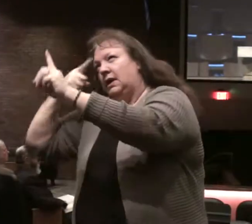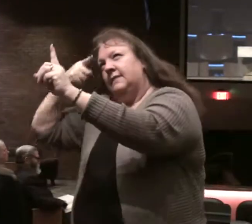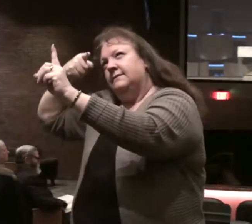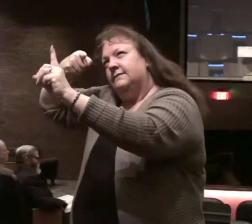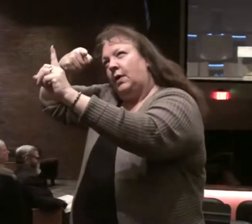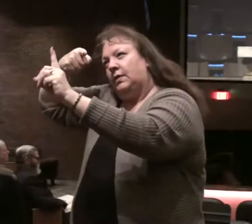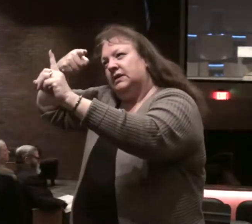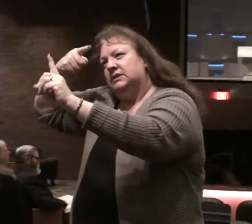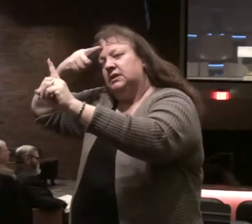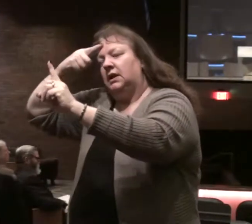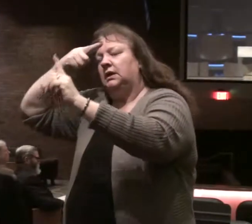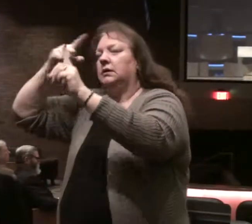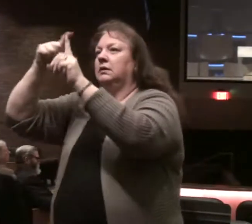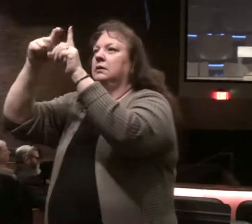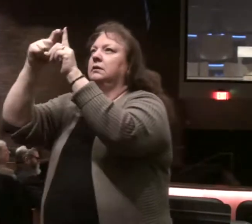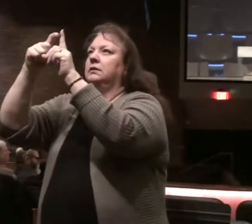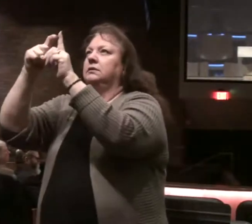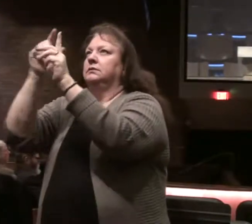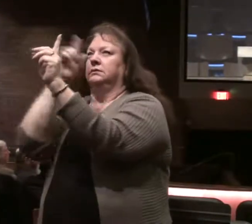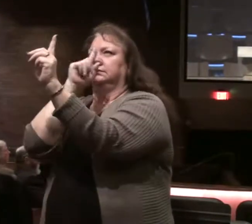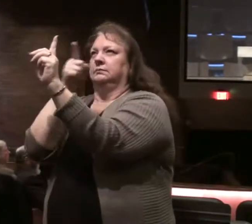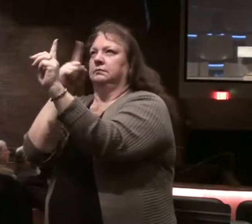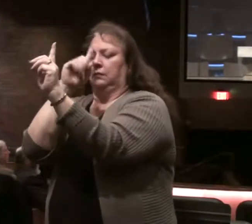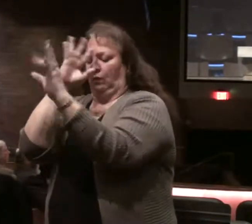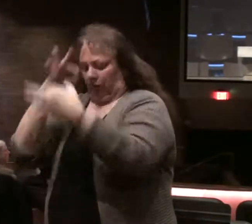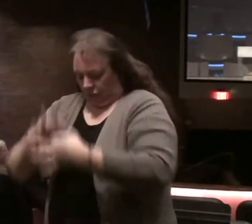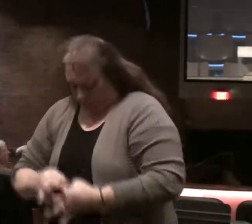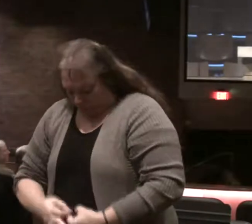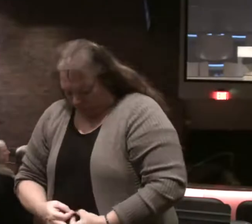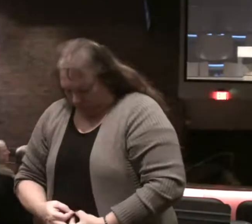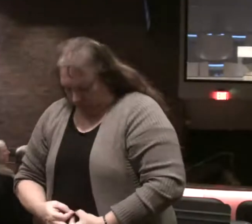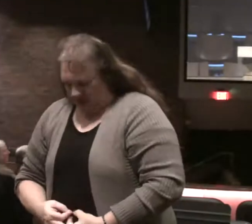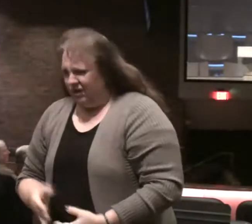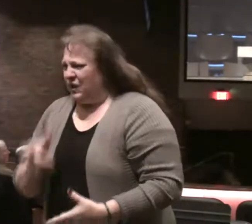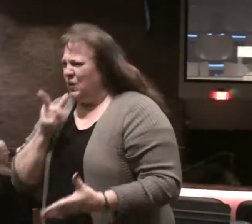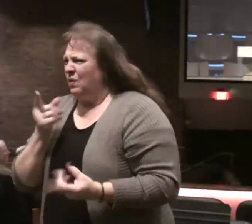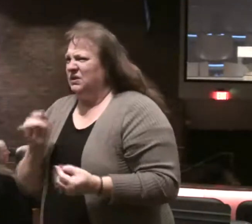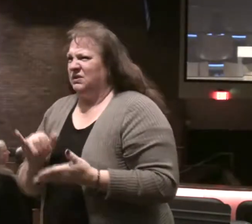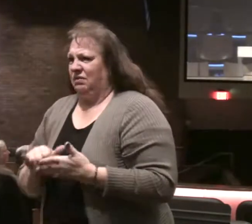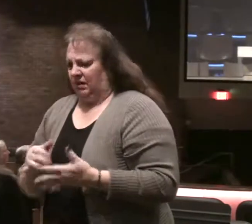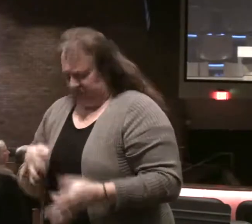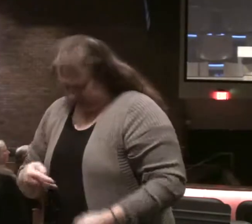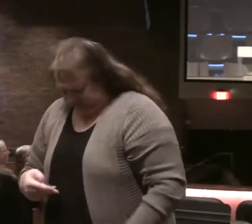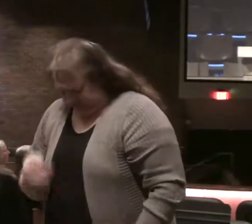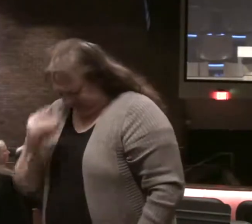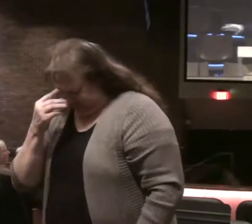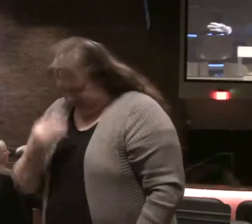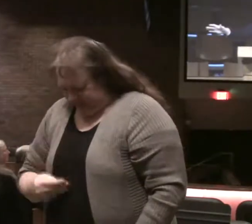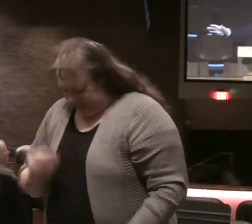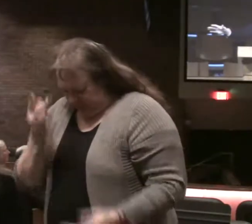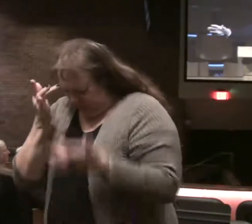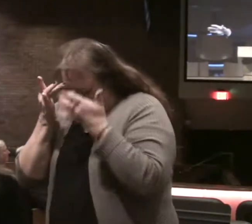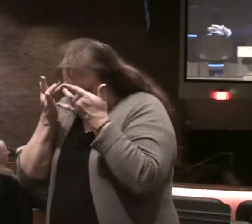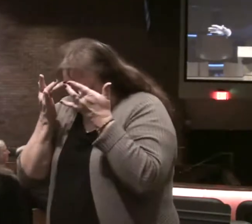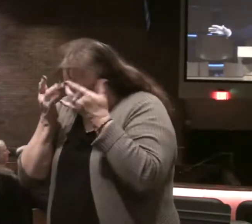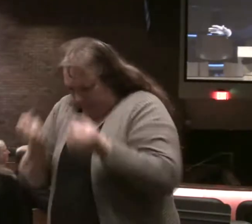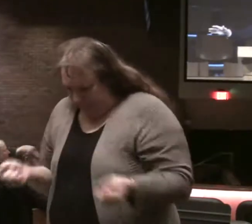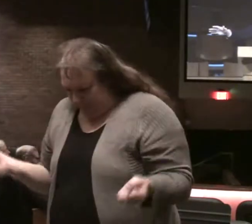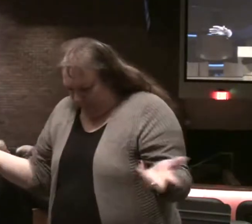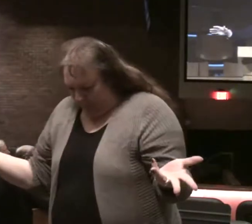a mantra or a flame or your belly button. Who wants to do that? Try to empty the mind.